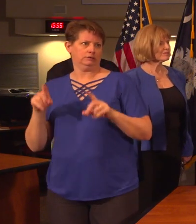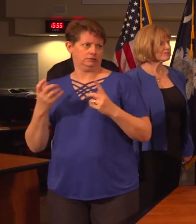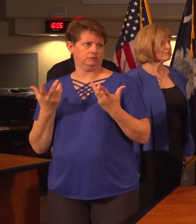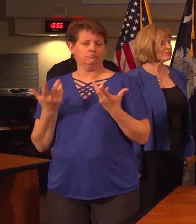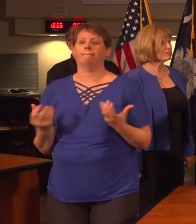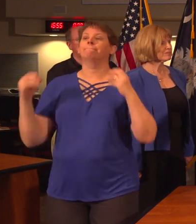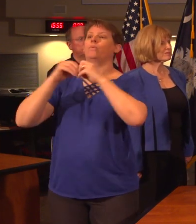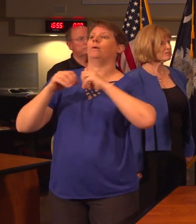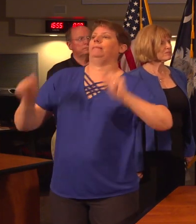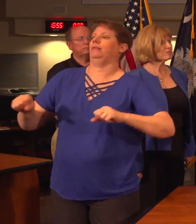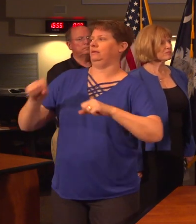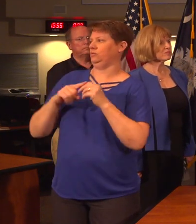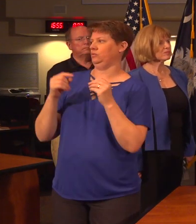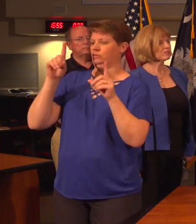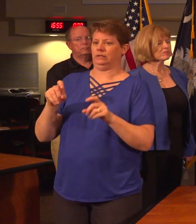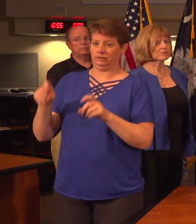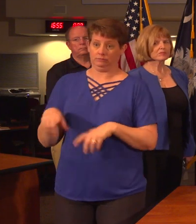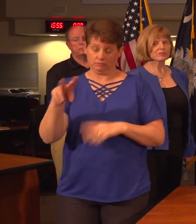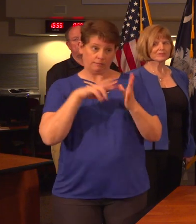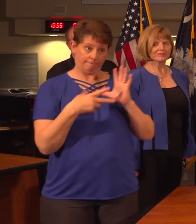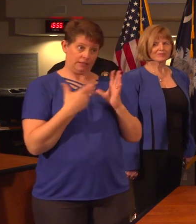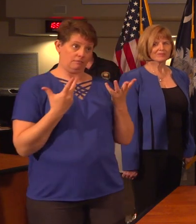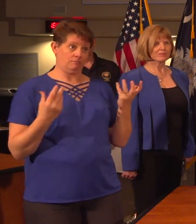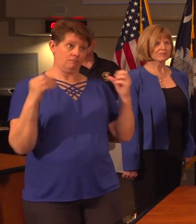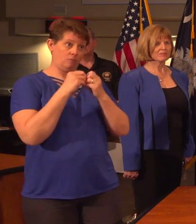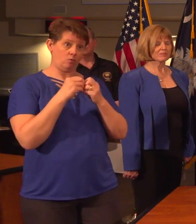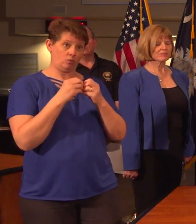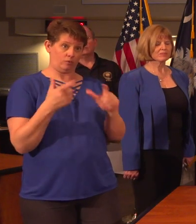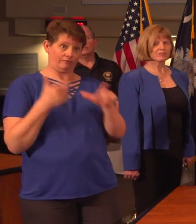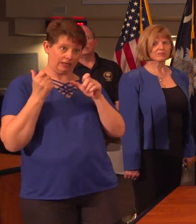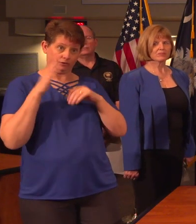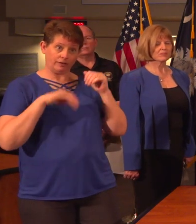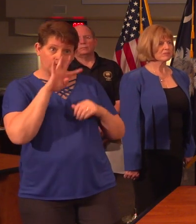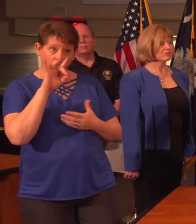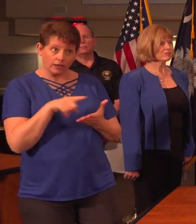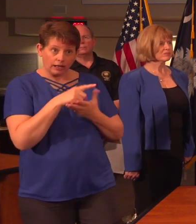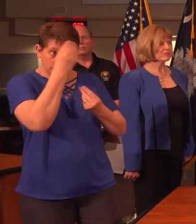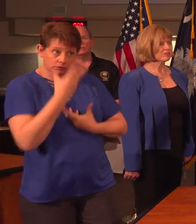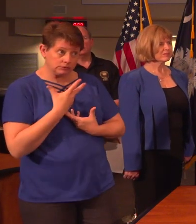an ability to test more people more rapidly. Does it mean you might get them back closer or sooner than 48 hours?